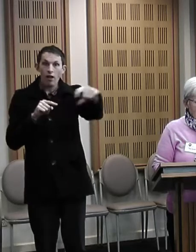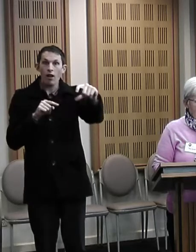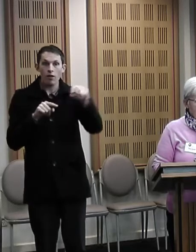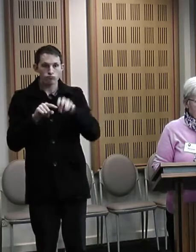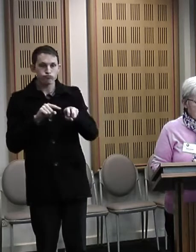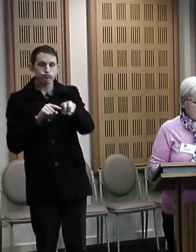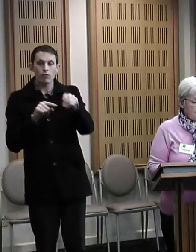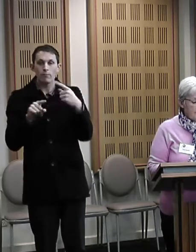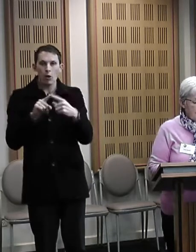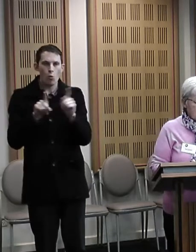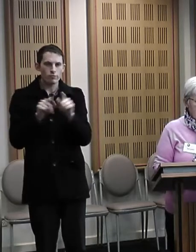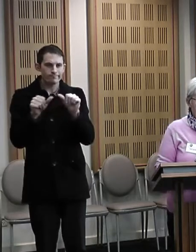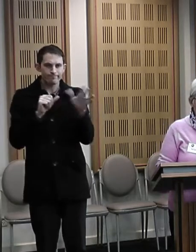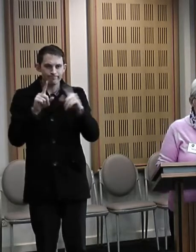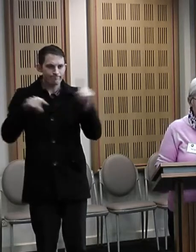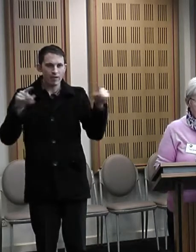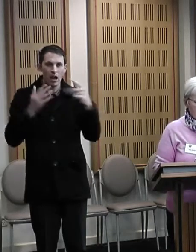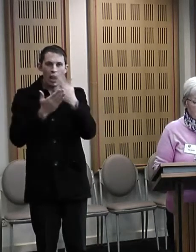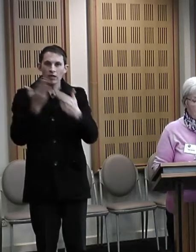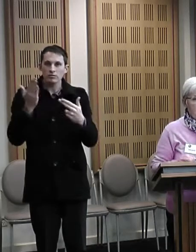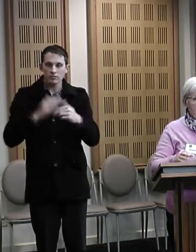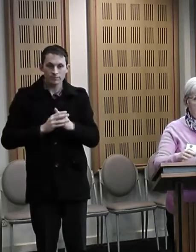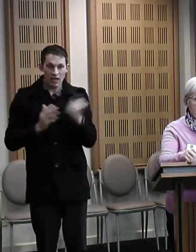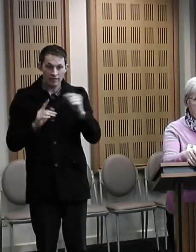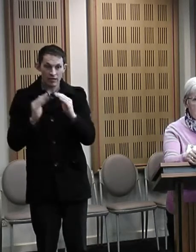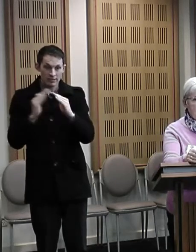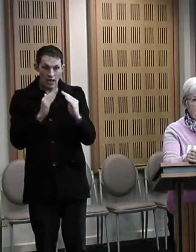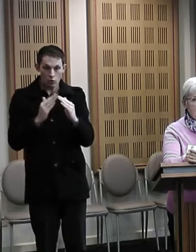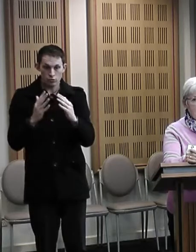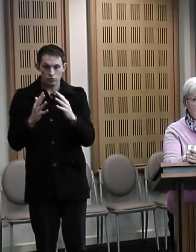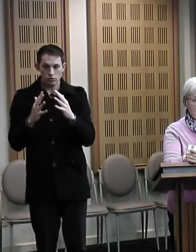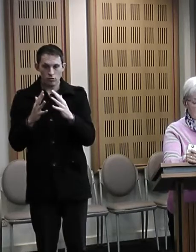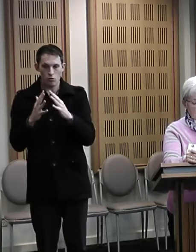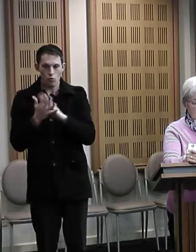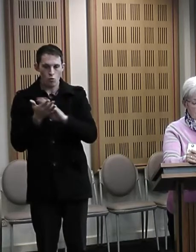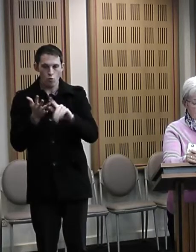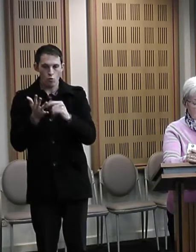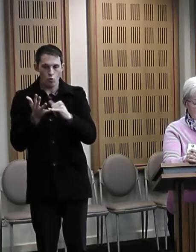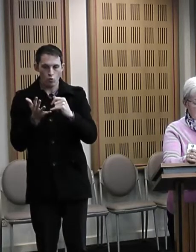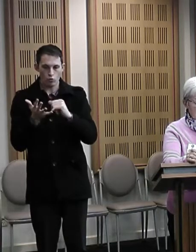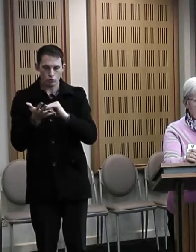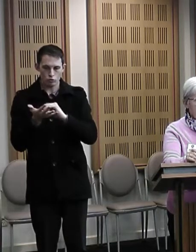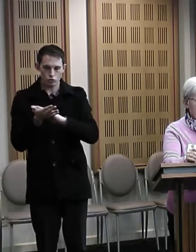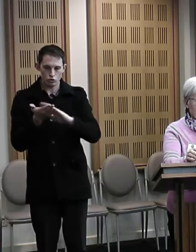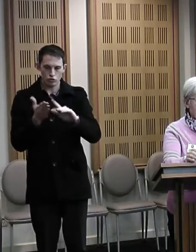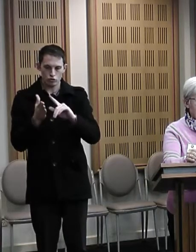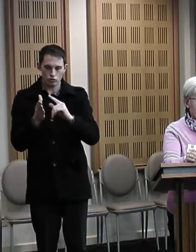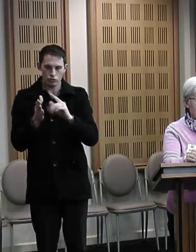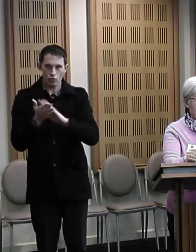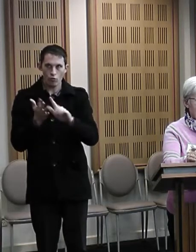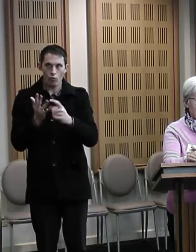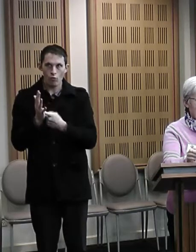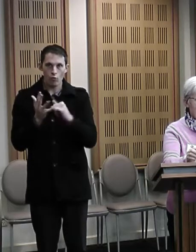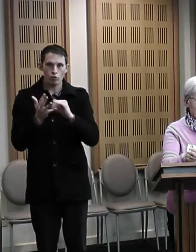Major cities and towns are Horsham, Warwick-Nabeel and Nill and some of you may have